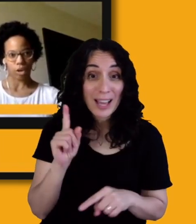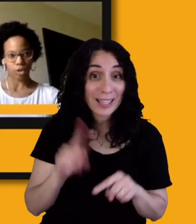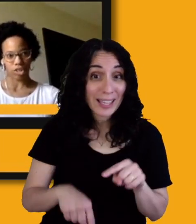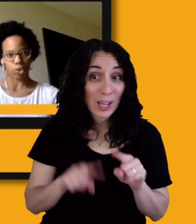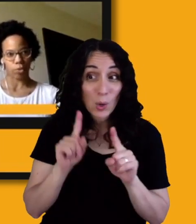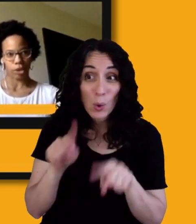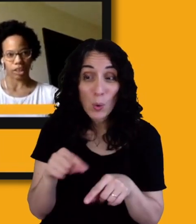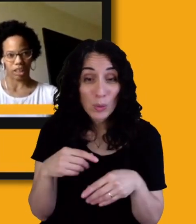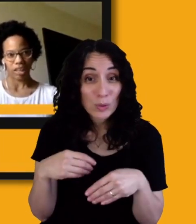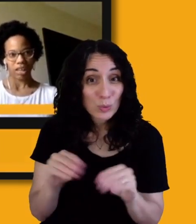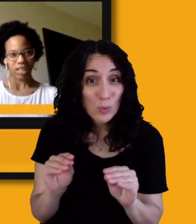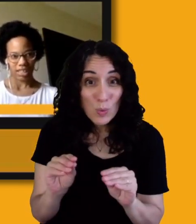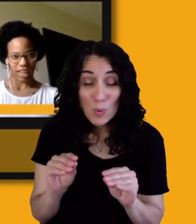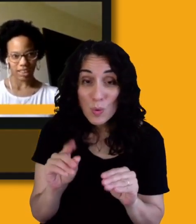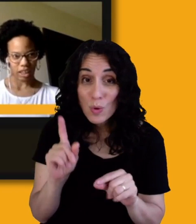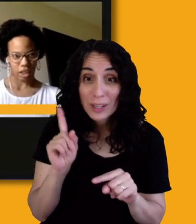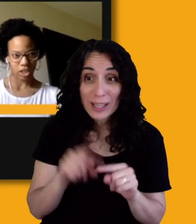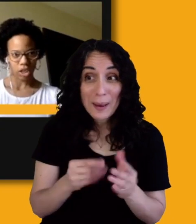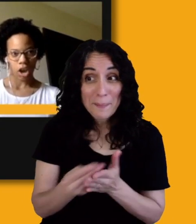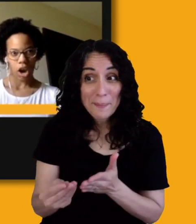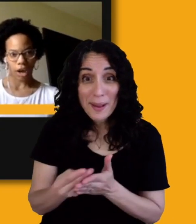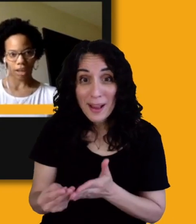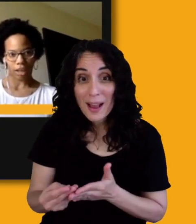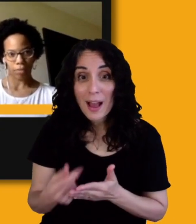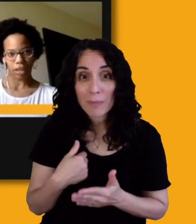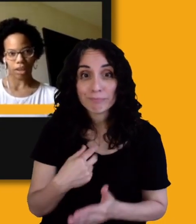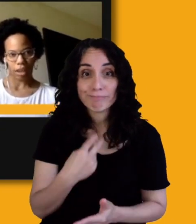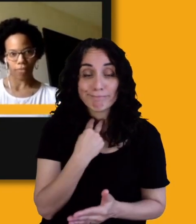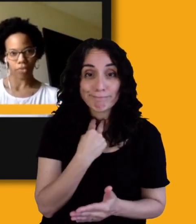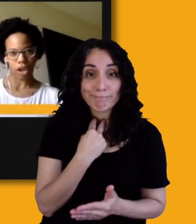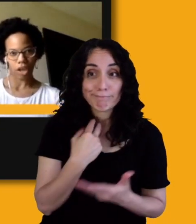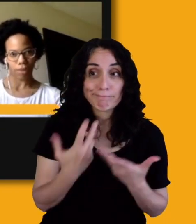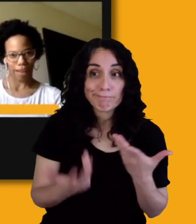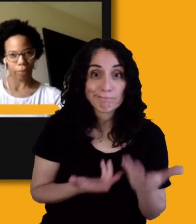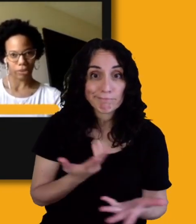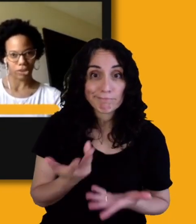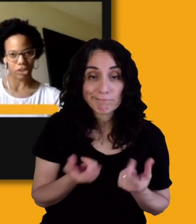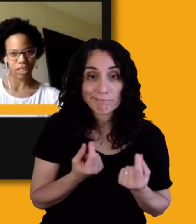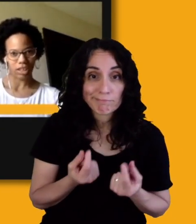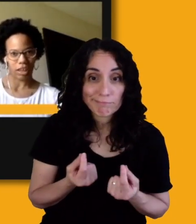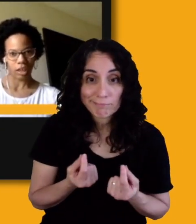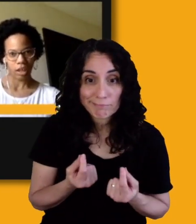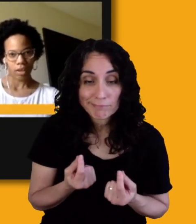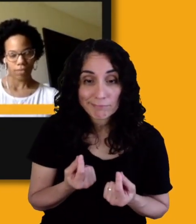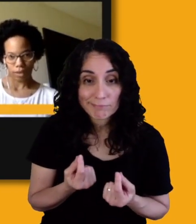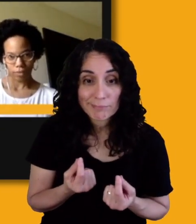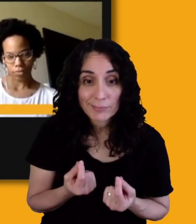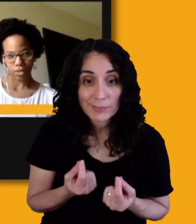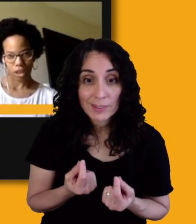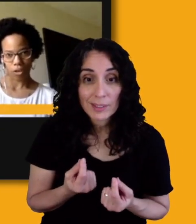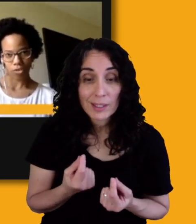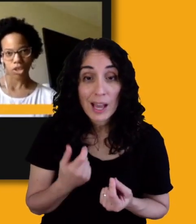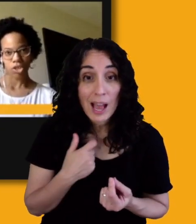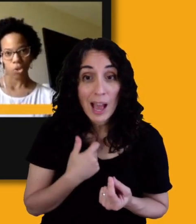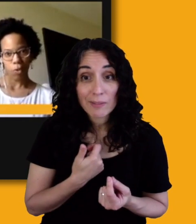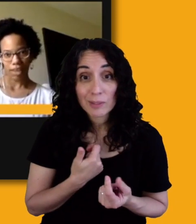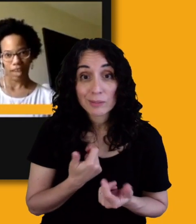to the supermarket to get things are kind of being left on the back burner to like fend for themselves. So my neighbor